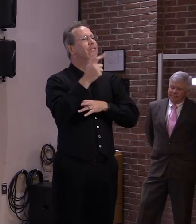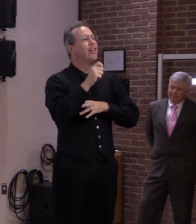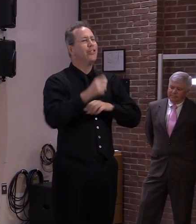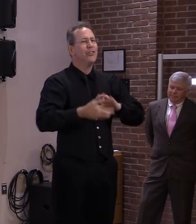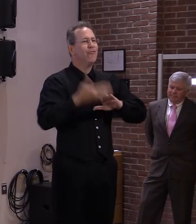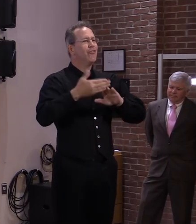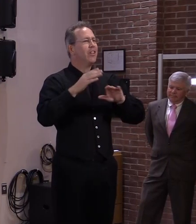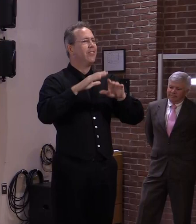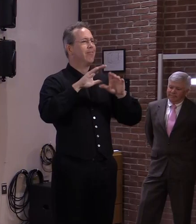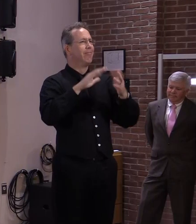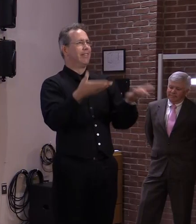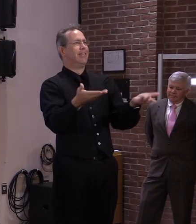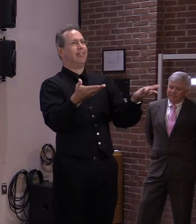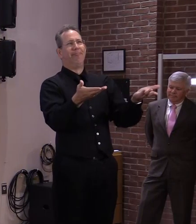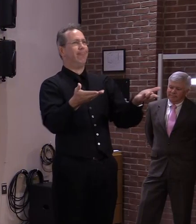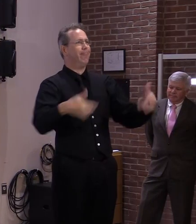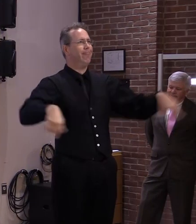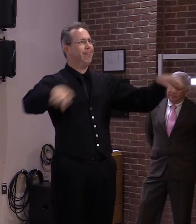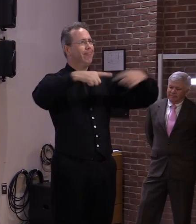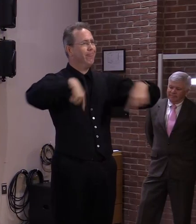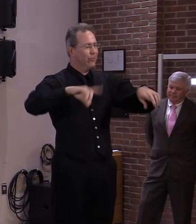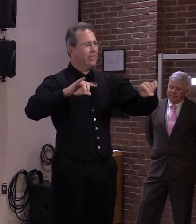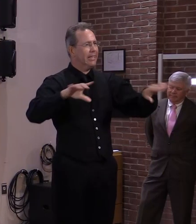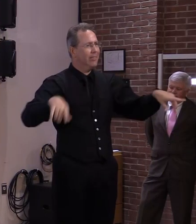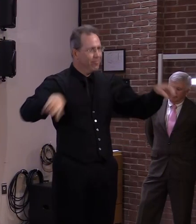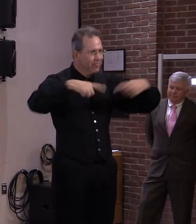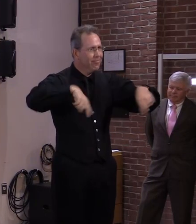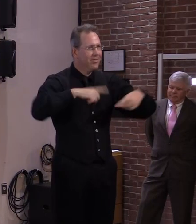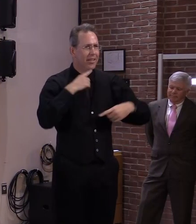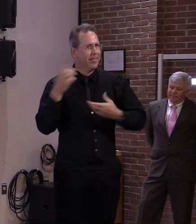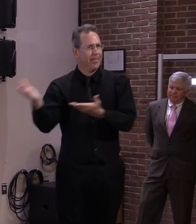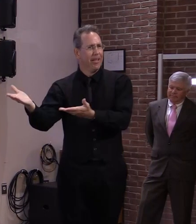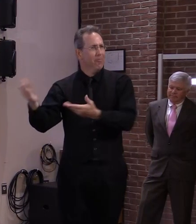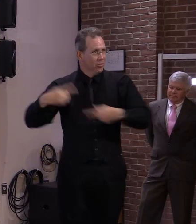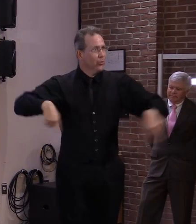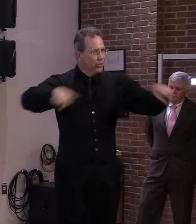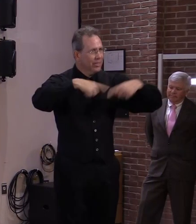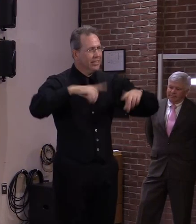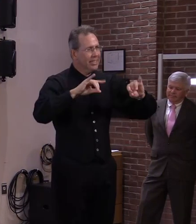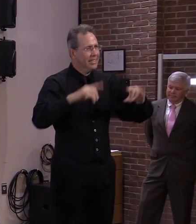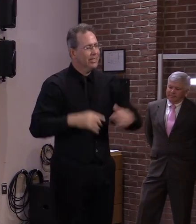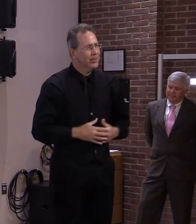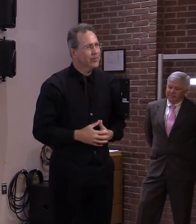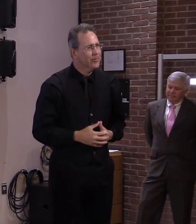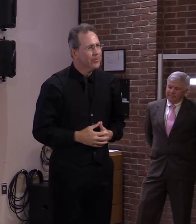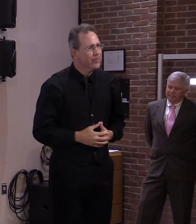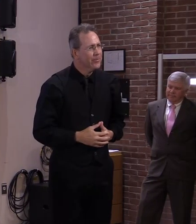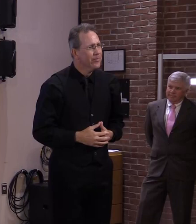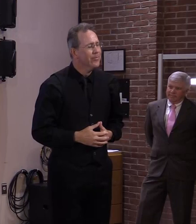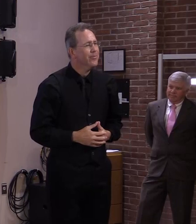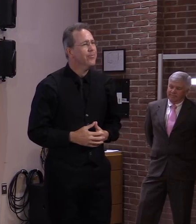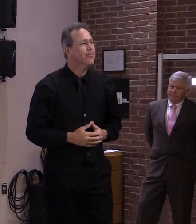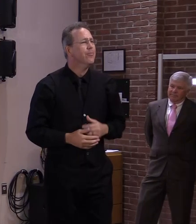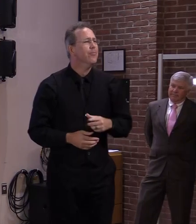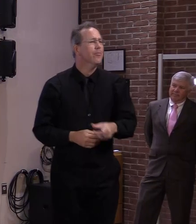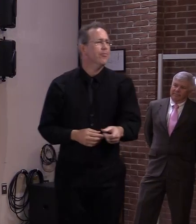and the second question is the expiration of the state of emergency going to have an impact on dmv operation